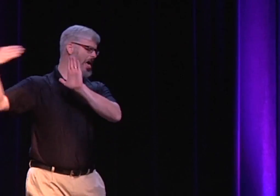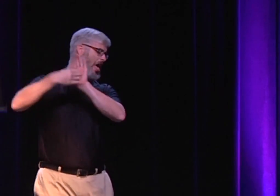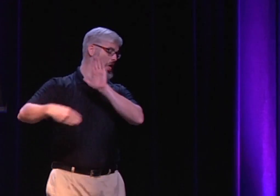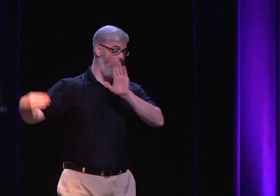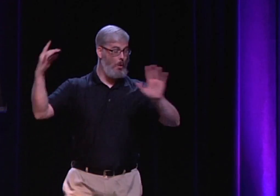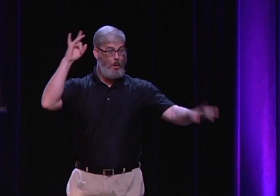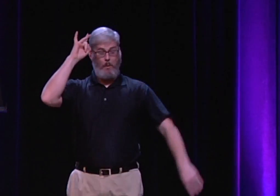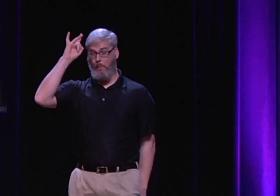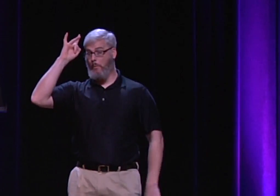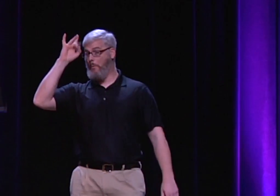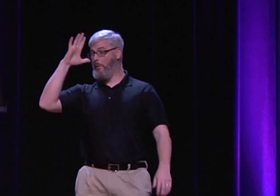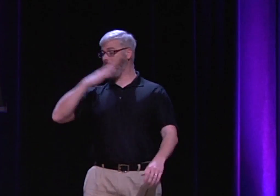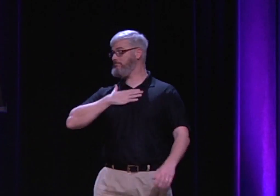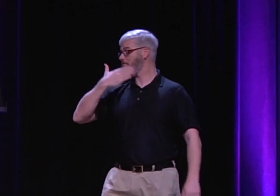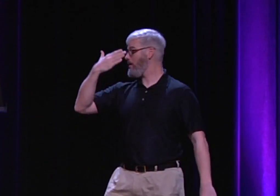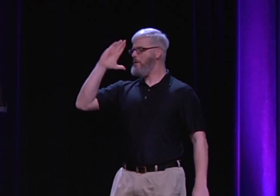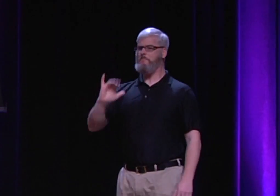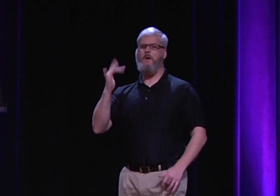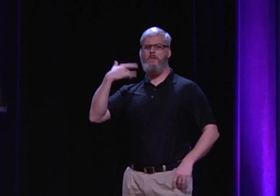You know, there were so many barbs thrown my way.